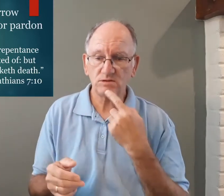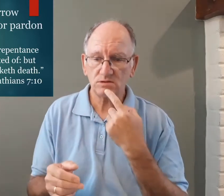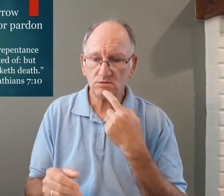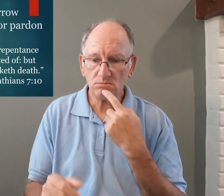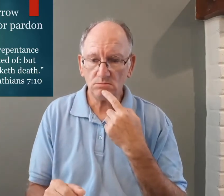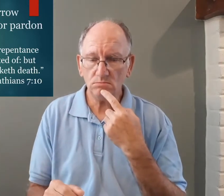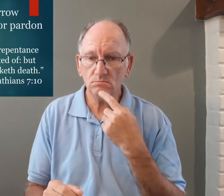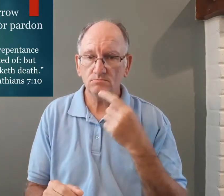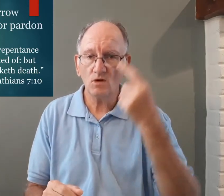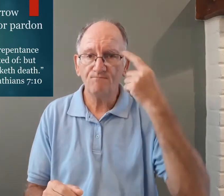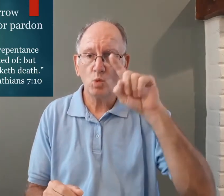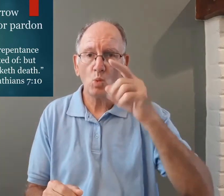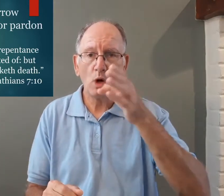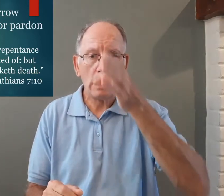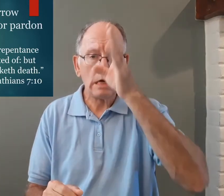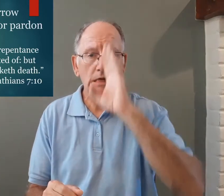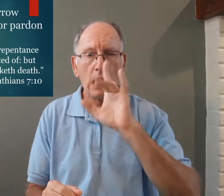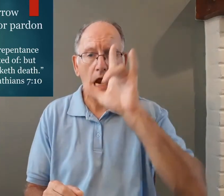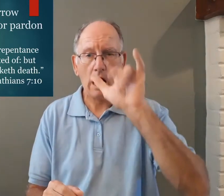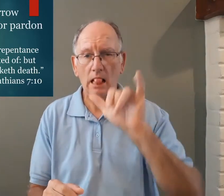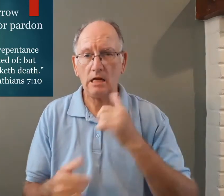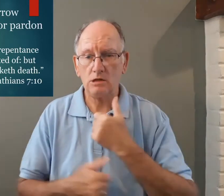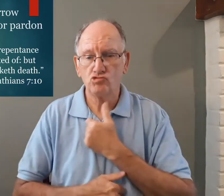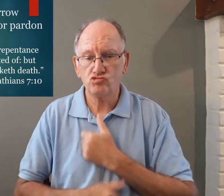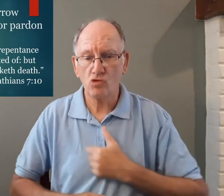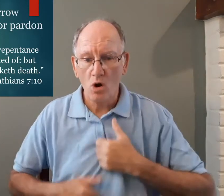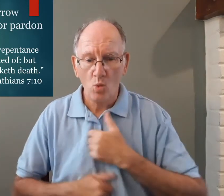verse here says for for for godly sorrow